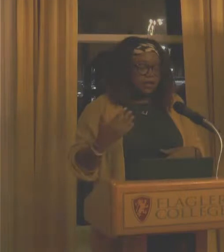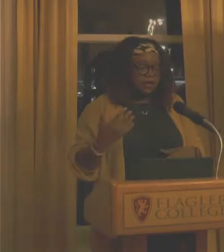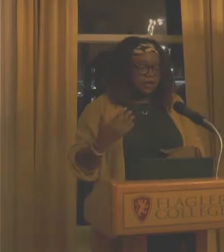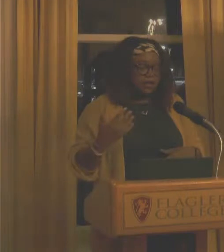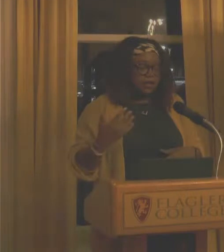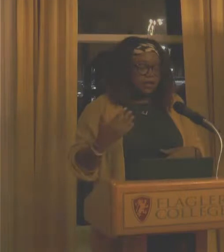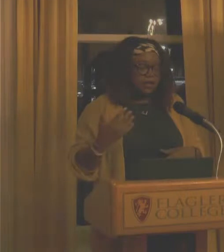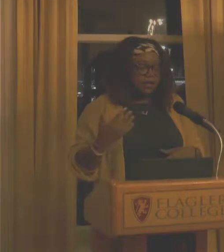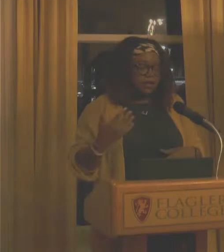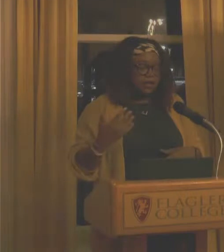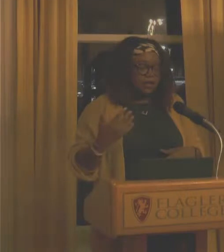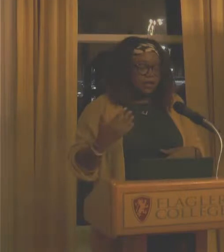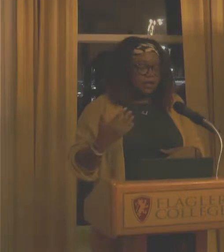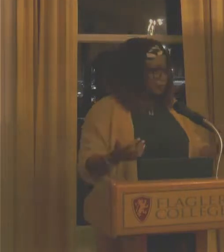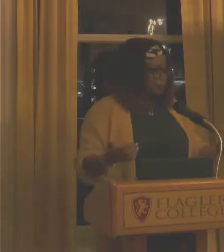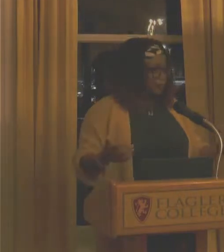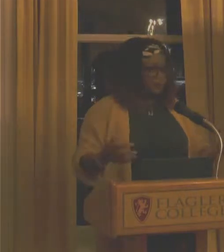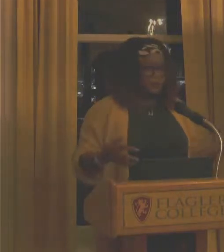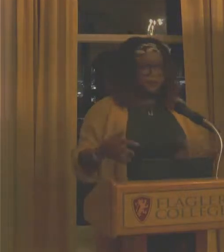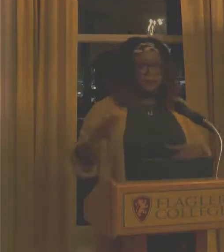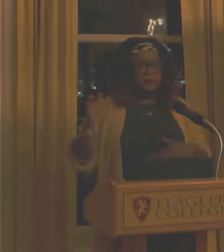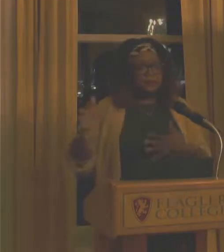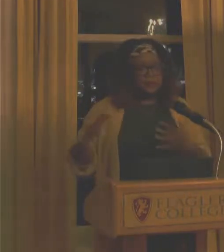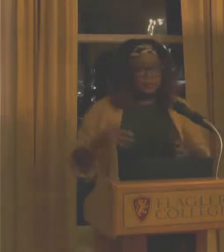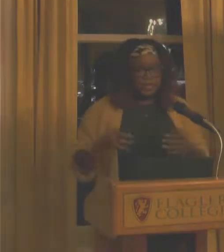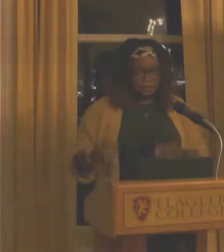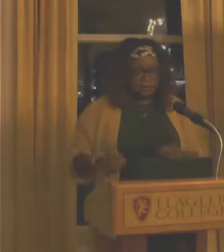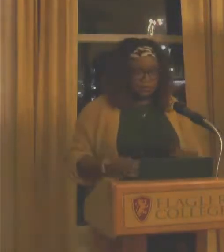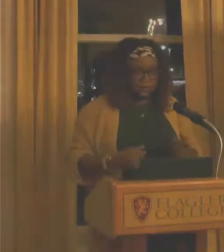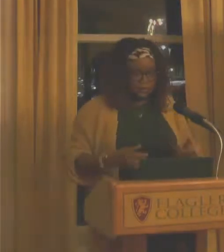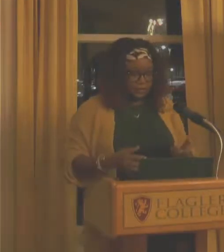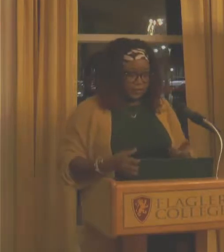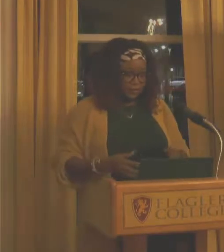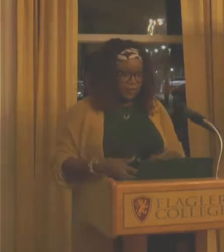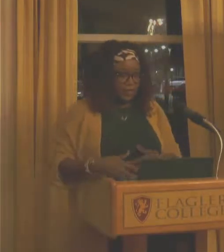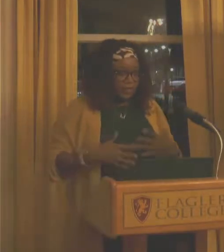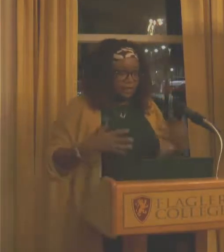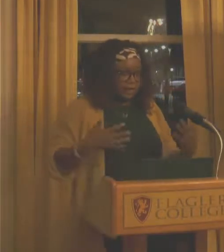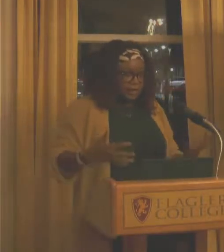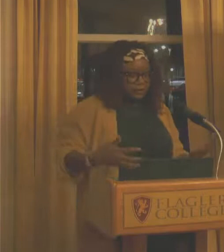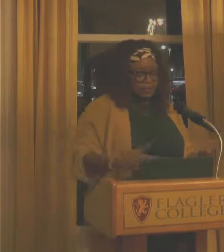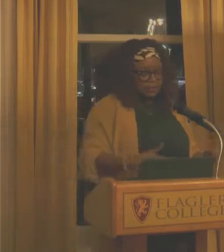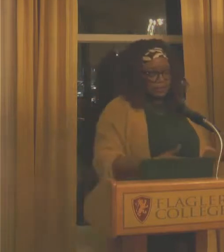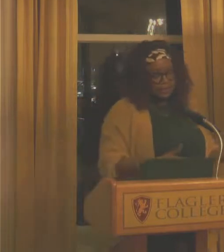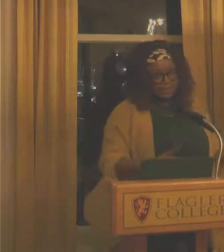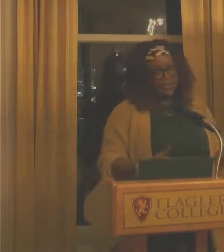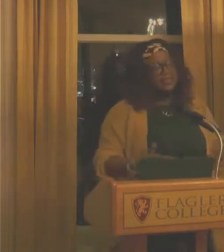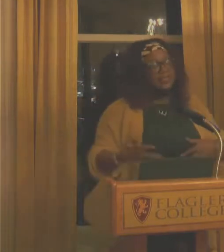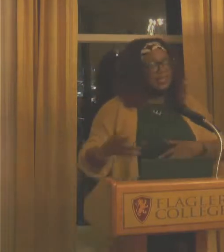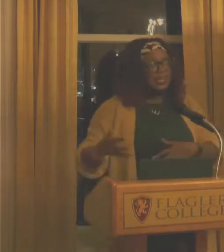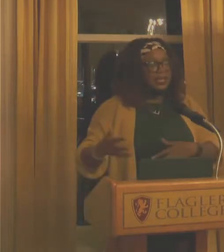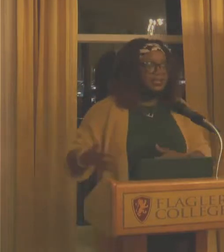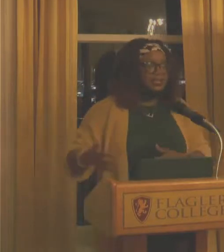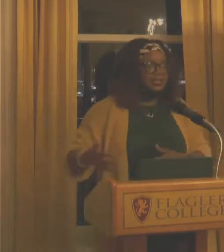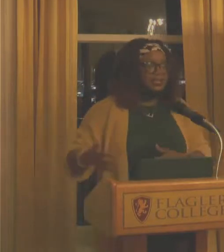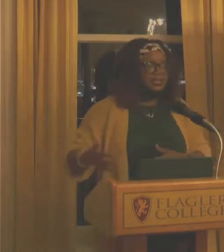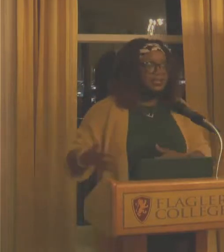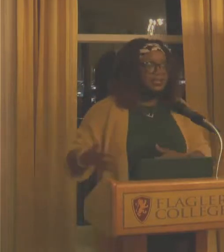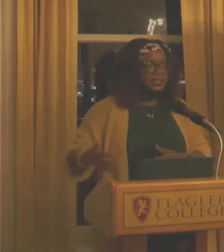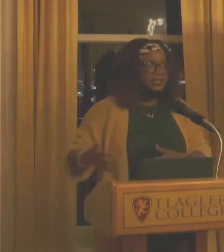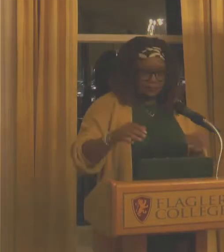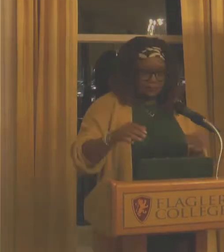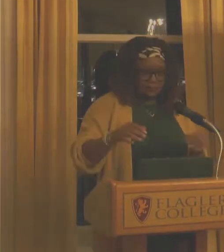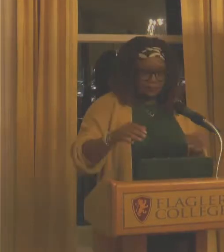talking about the work or talking about their day, you know, different types of people are interacting. So that was the like installation part